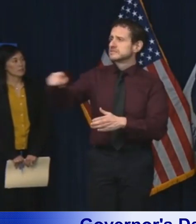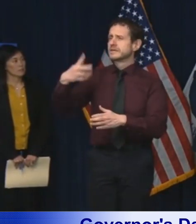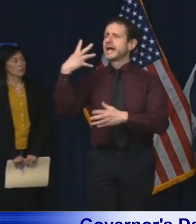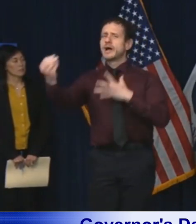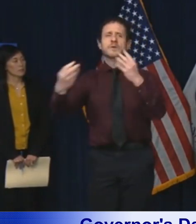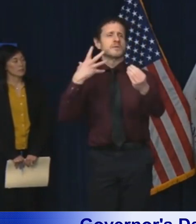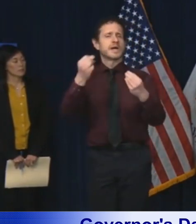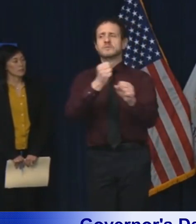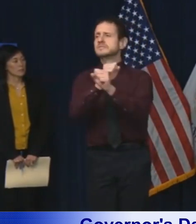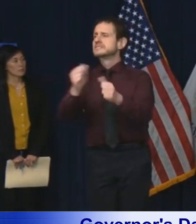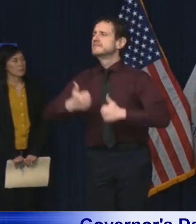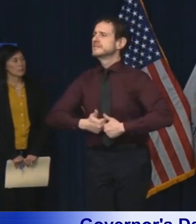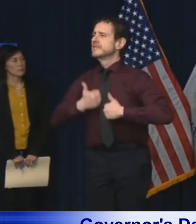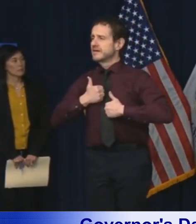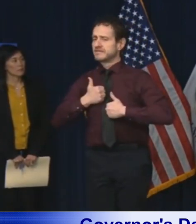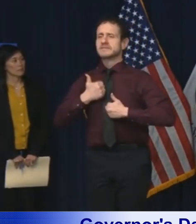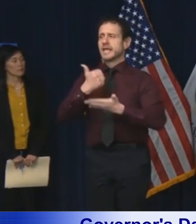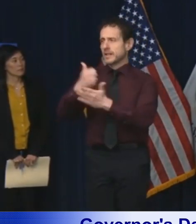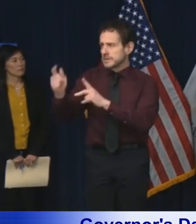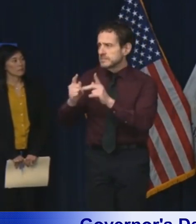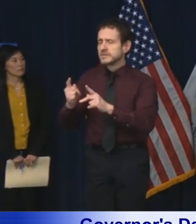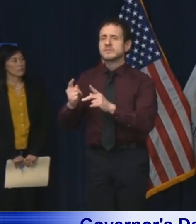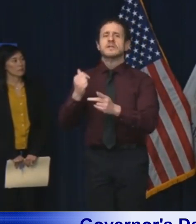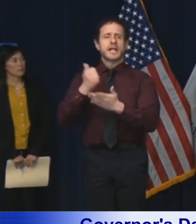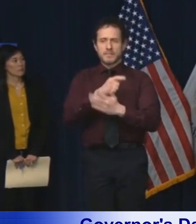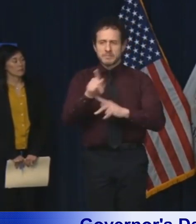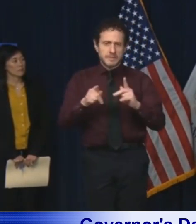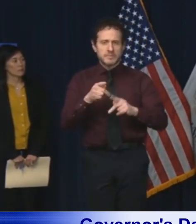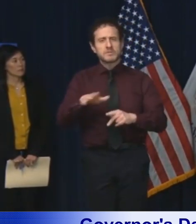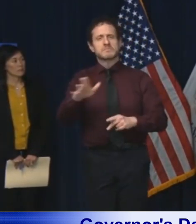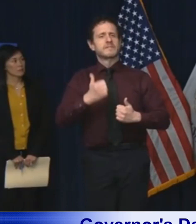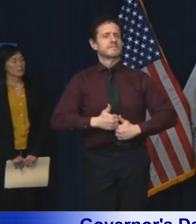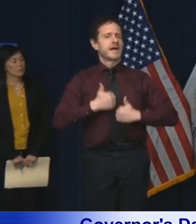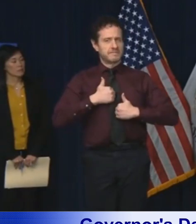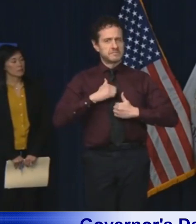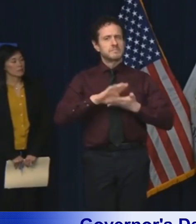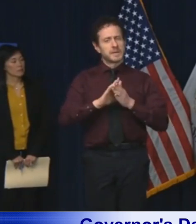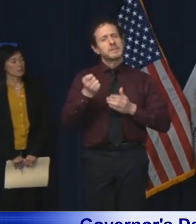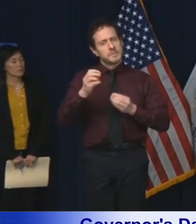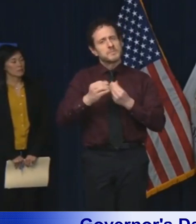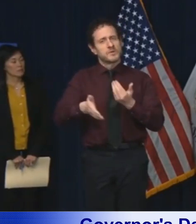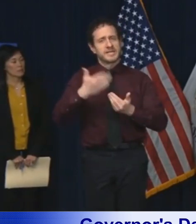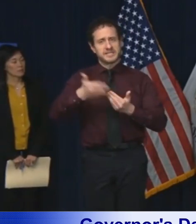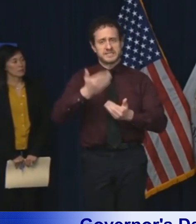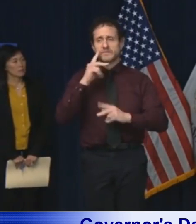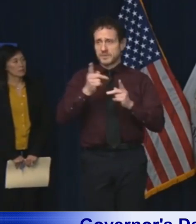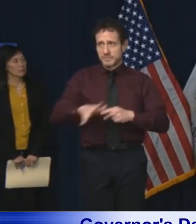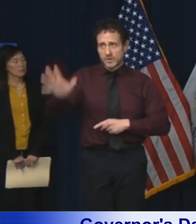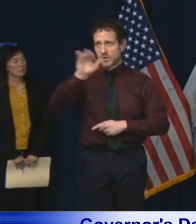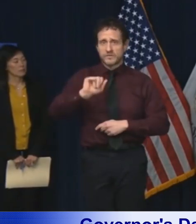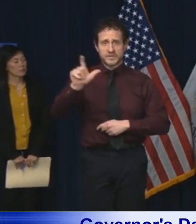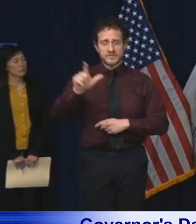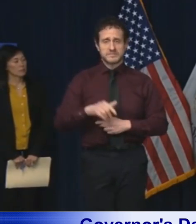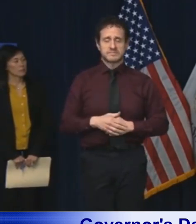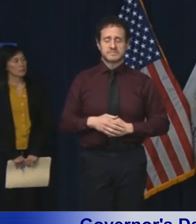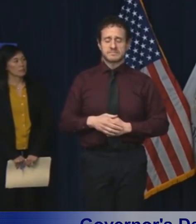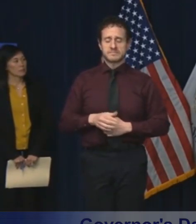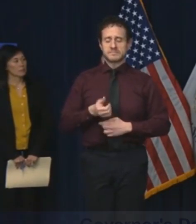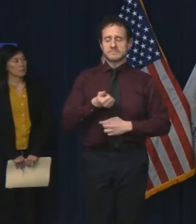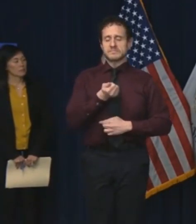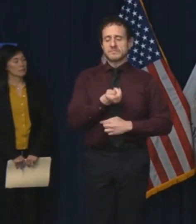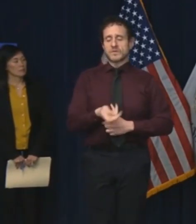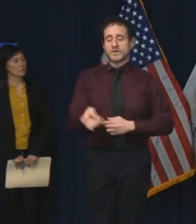lives and making life a little bit easier for all Illinoisans. As I announced a few weeks back,